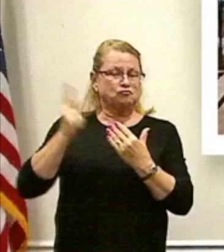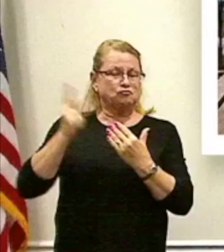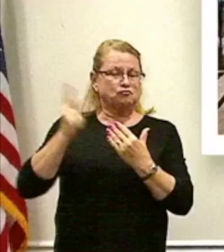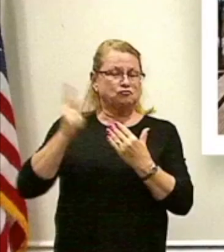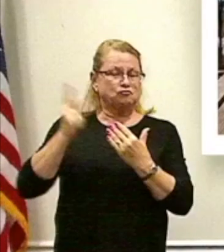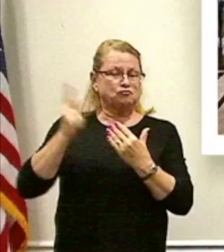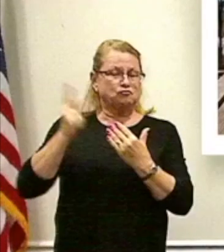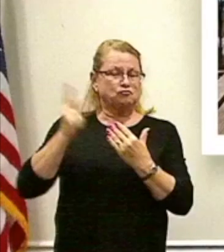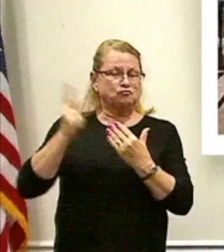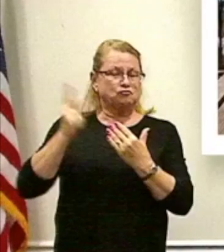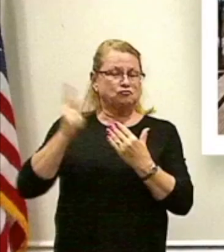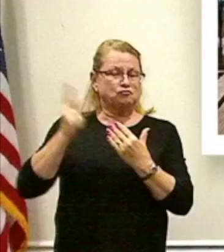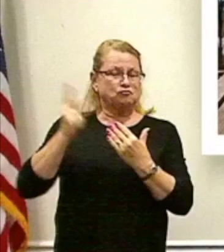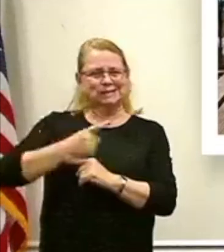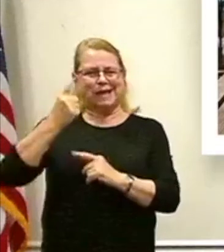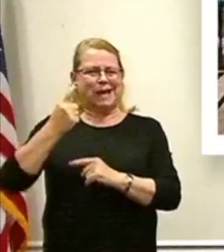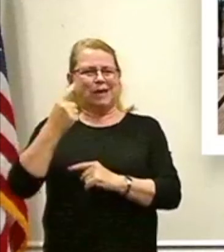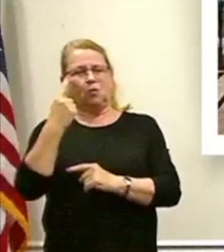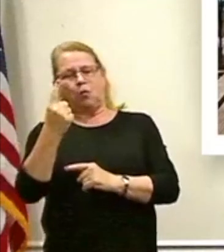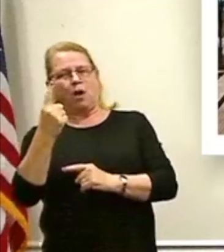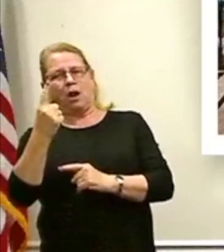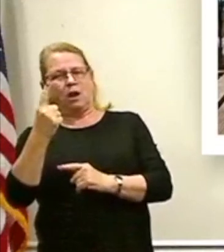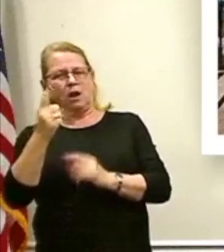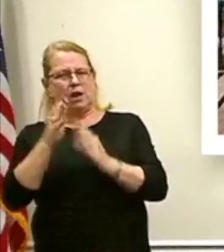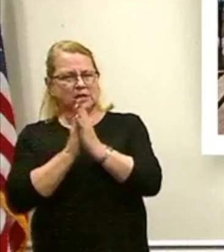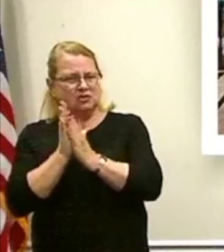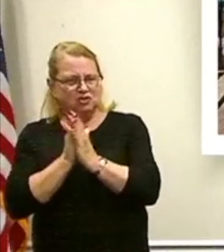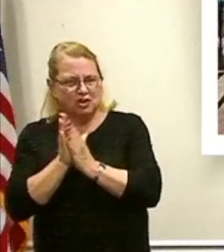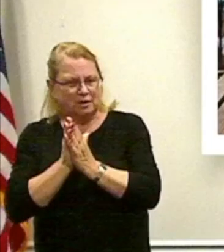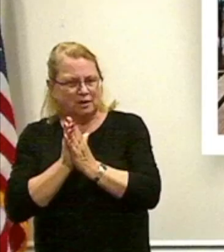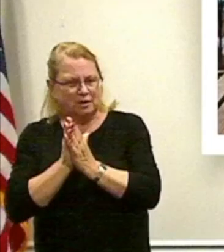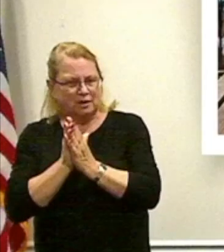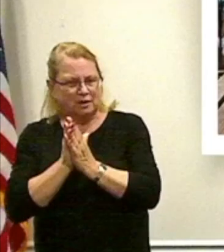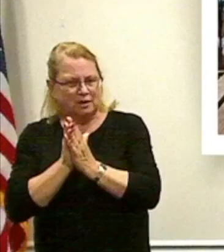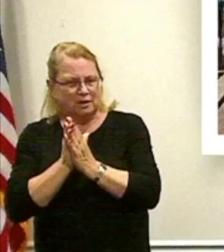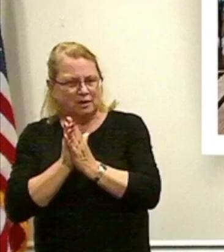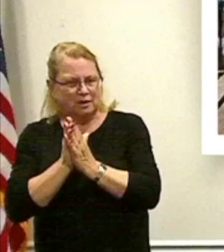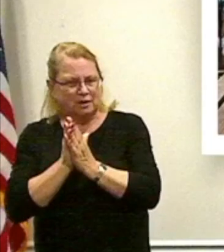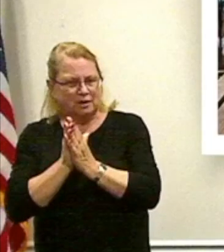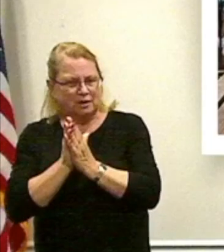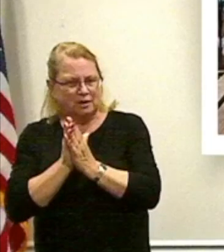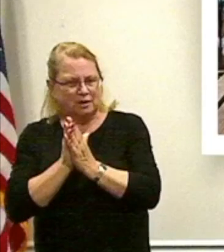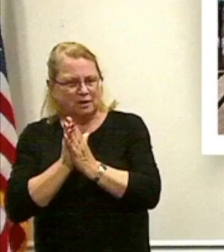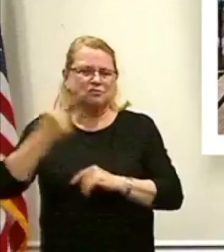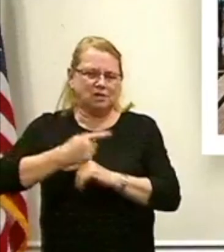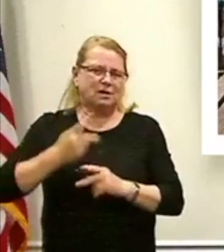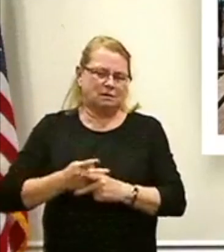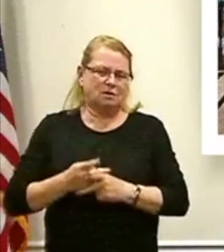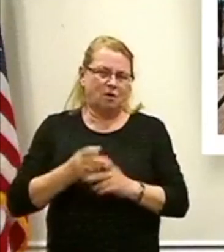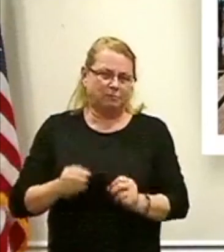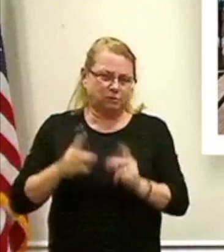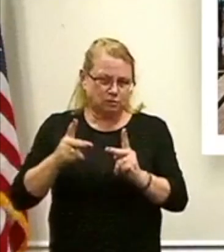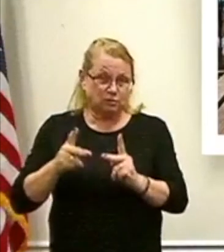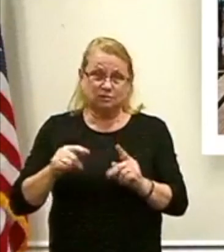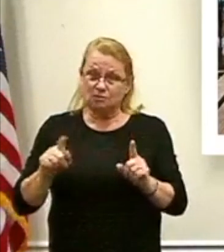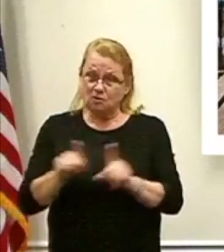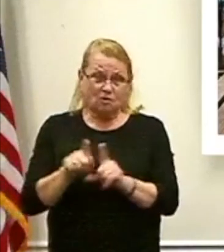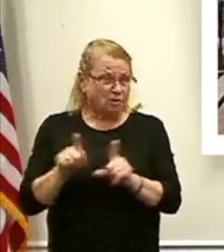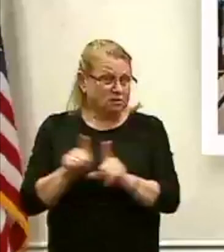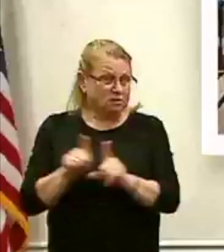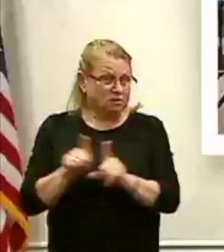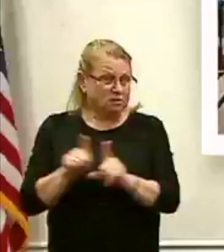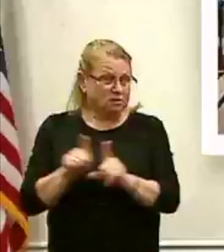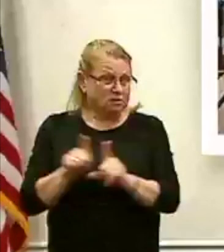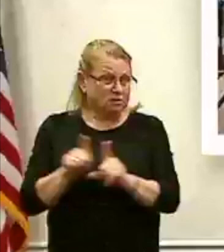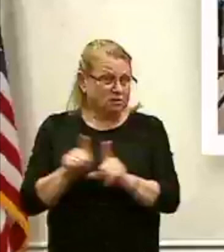initiative, working in partnership with Day 1 to create higher quality daycare opportunities, along with, as I mentioned, a continued expansion